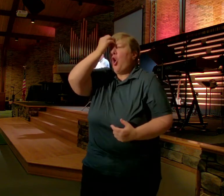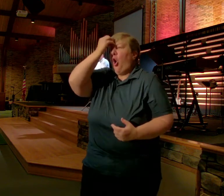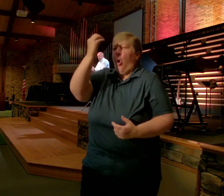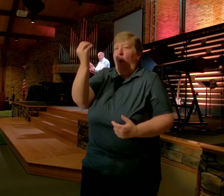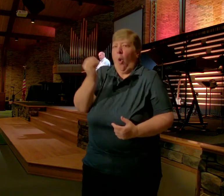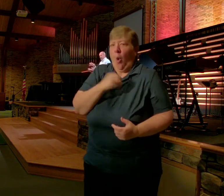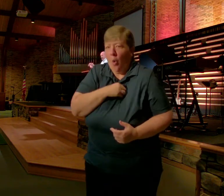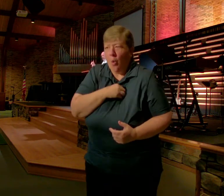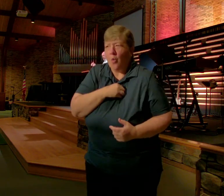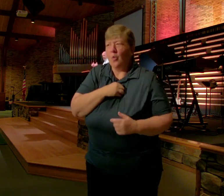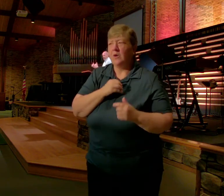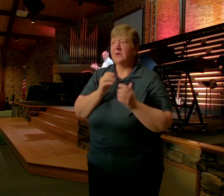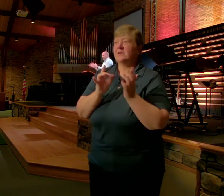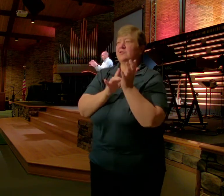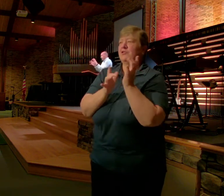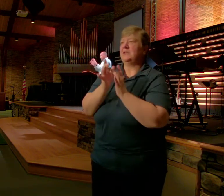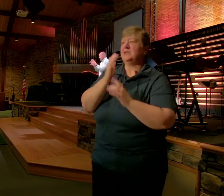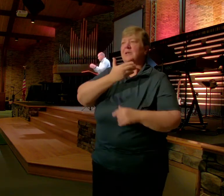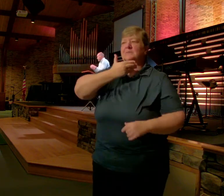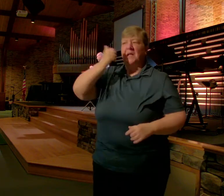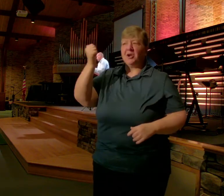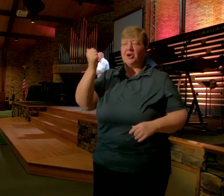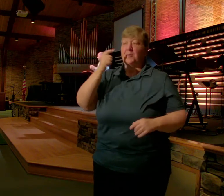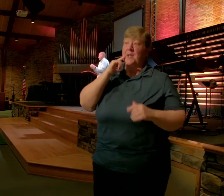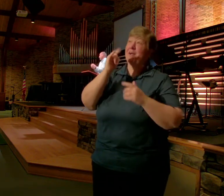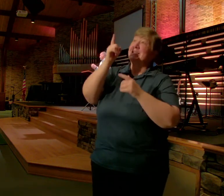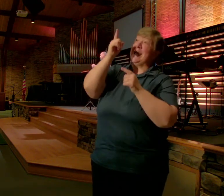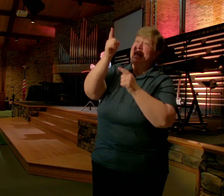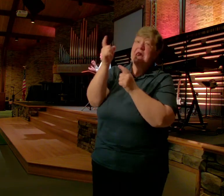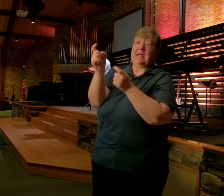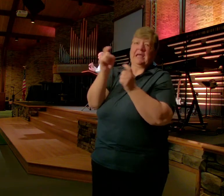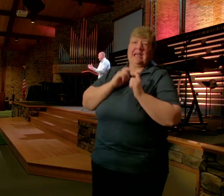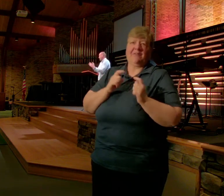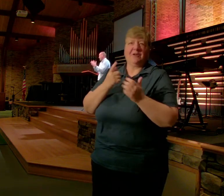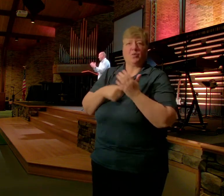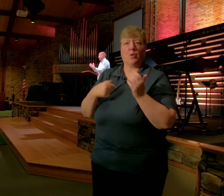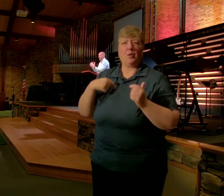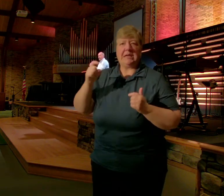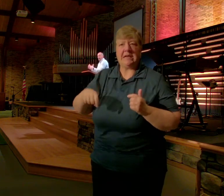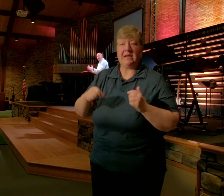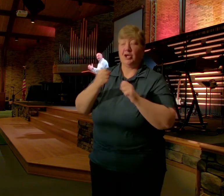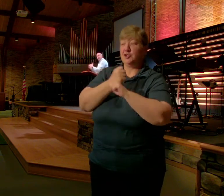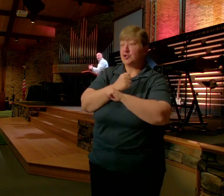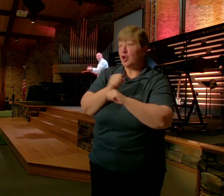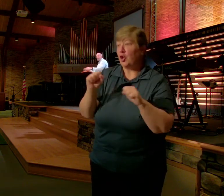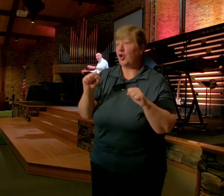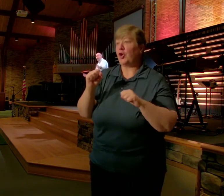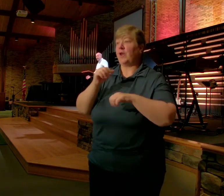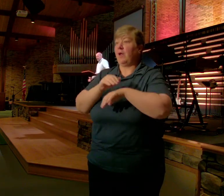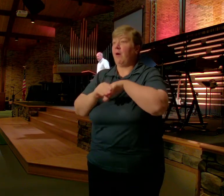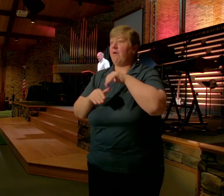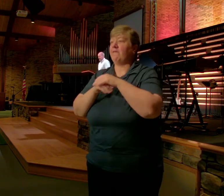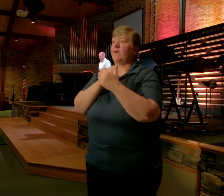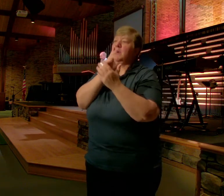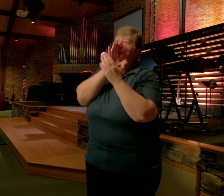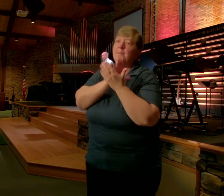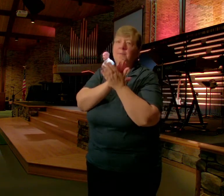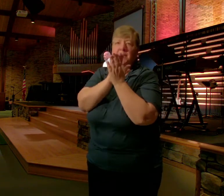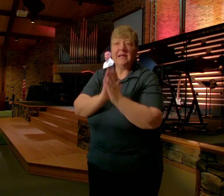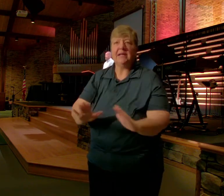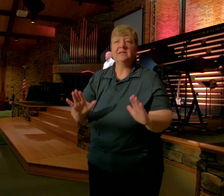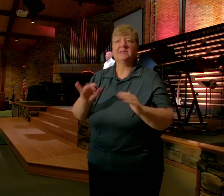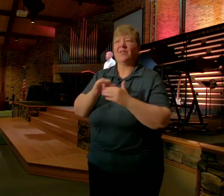Who can ultimately Give us The things that we're Looking for deep down The security The comfort The peace The joy That the world Can't take away